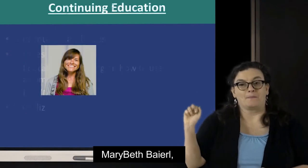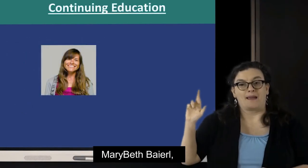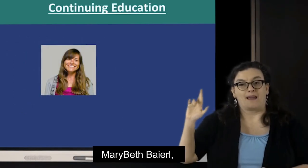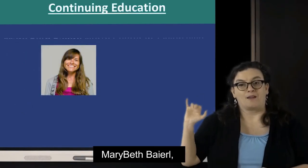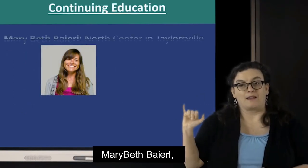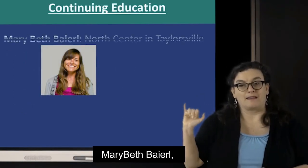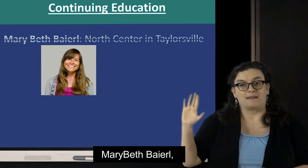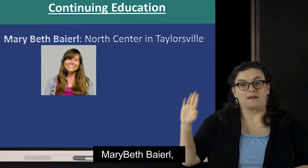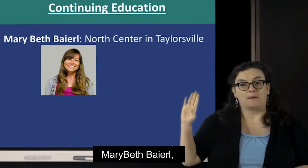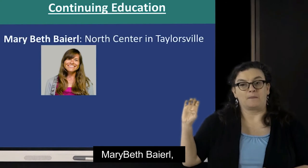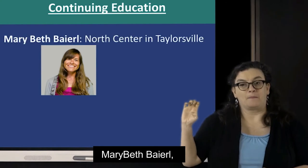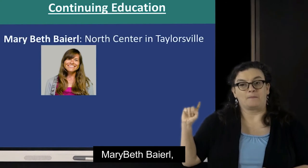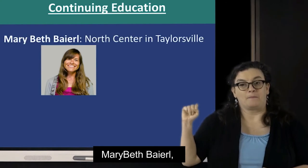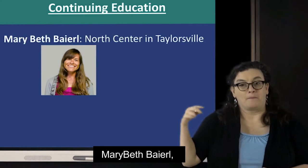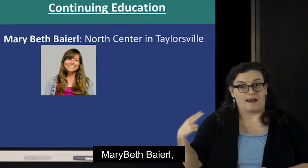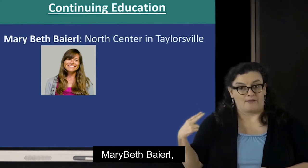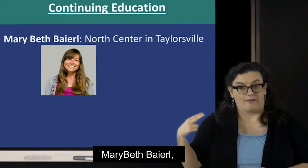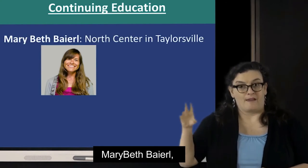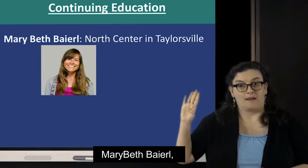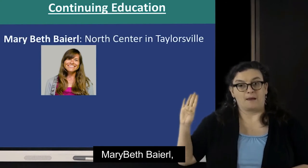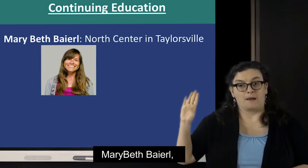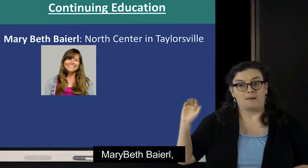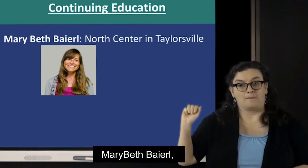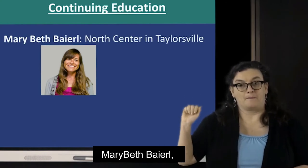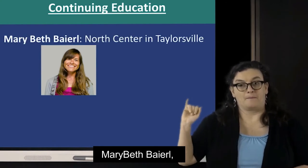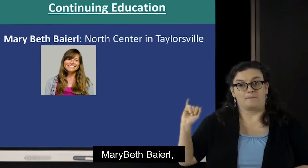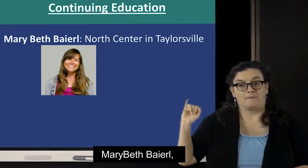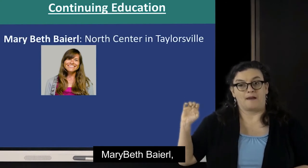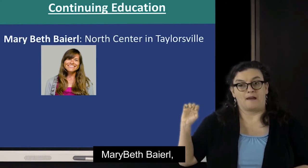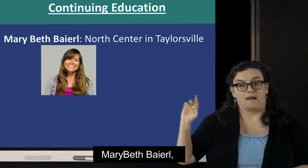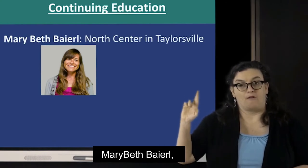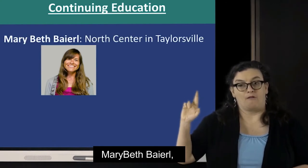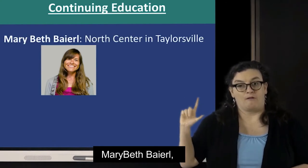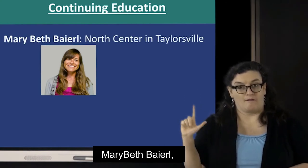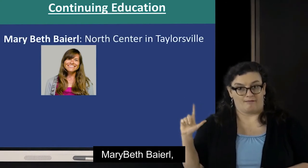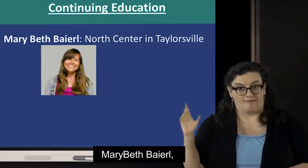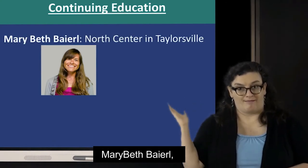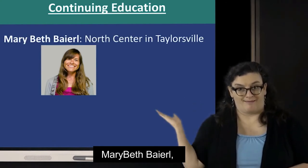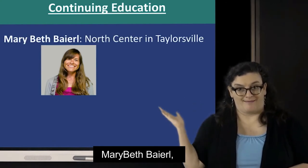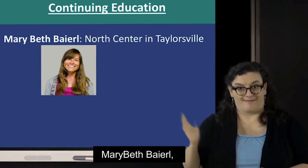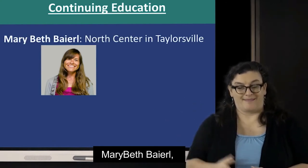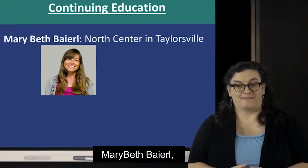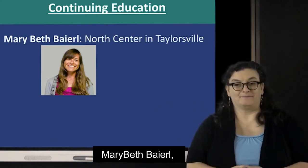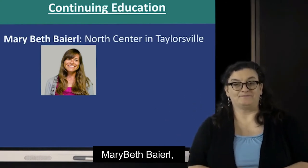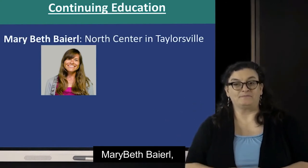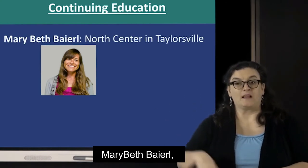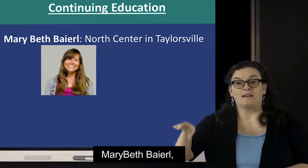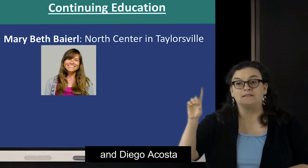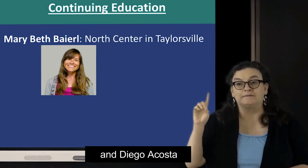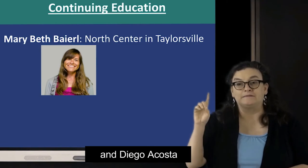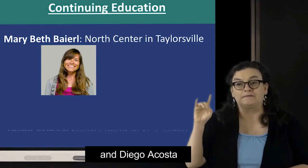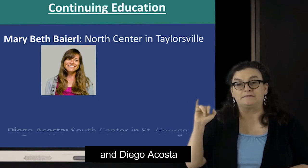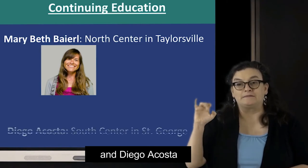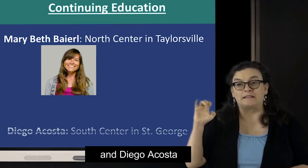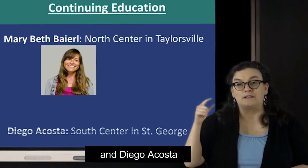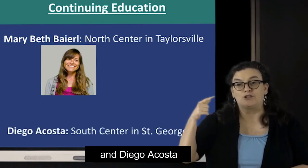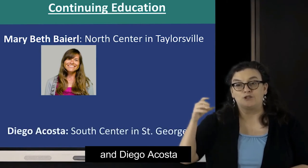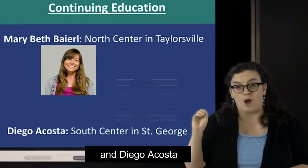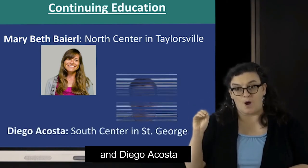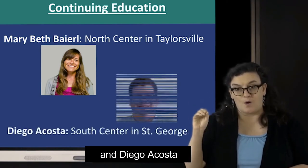First off, we've got Mary Beth Barel and